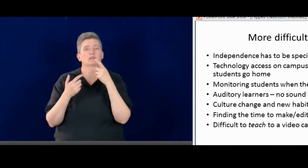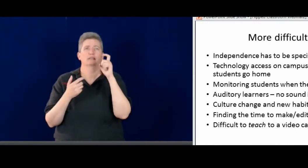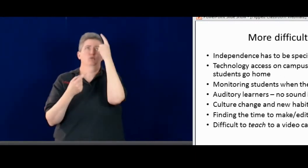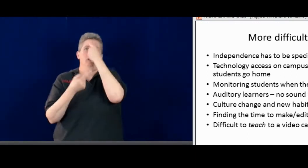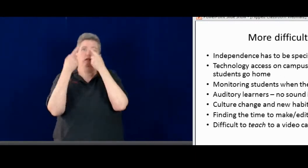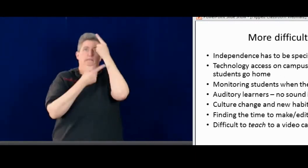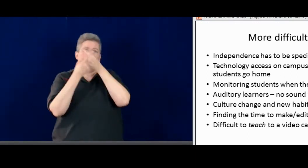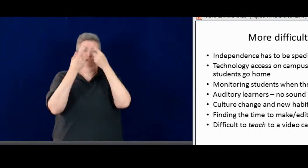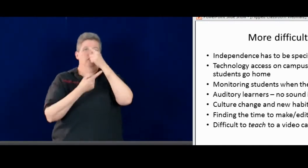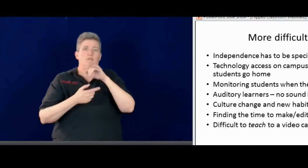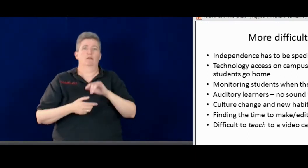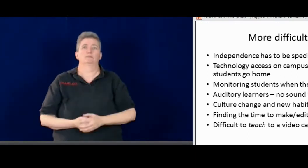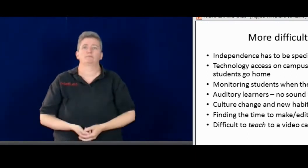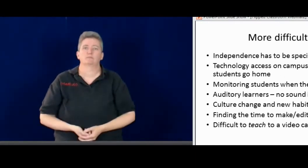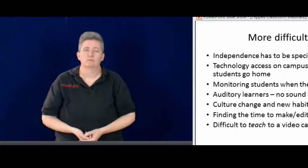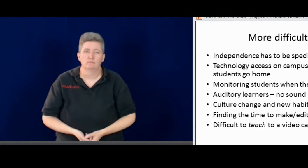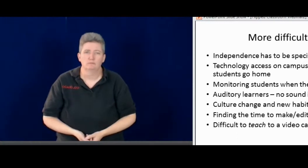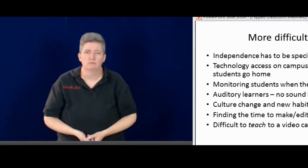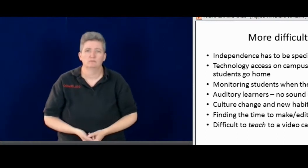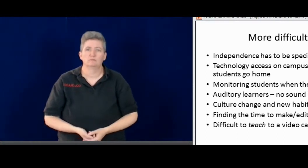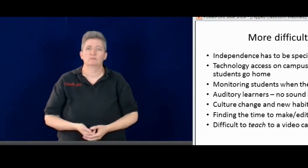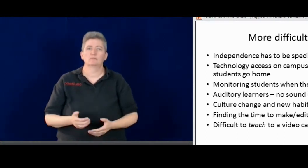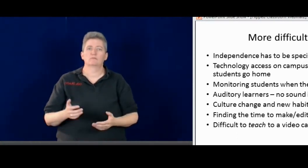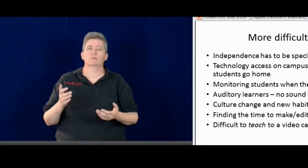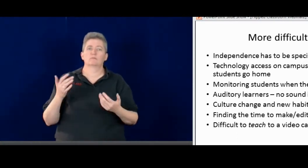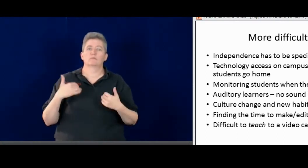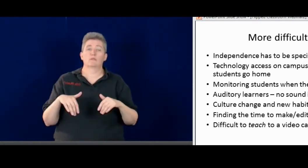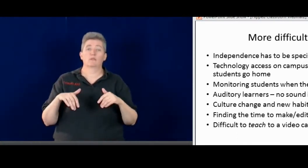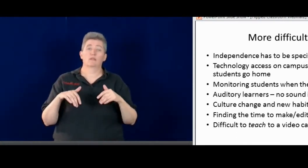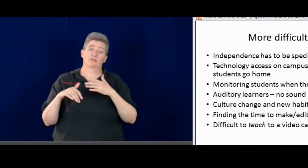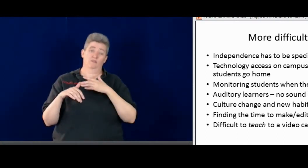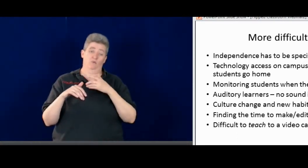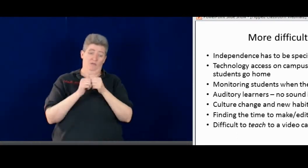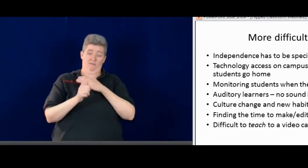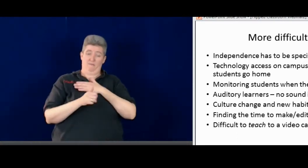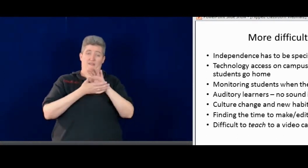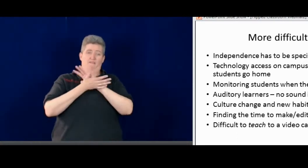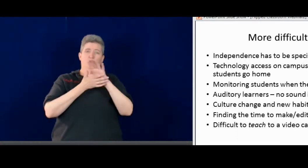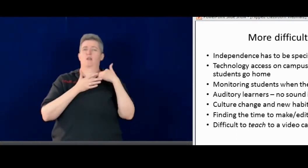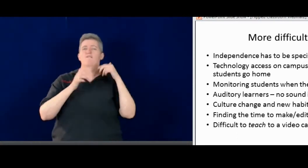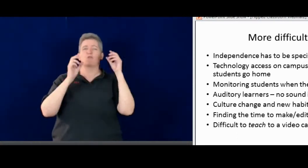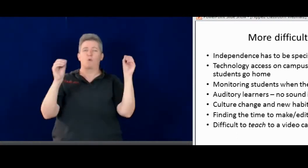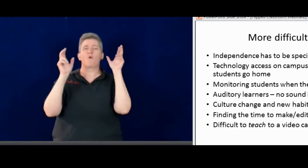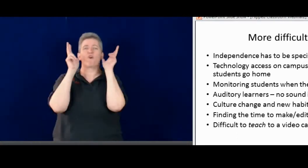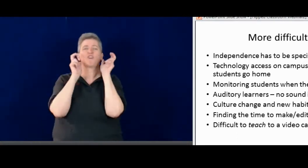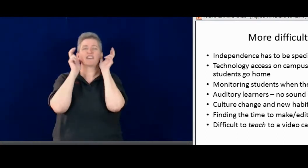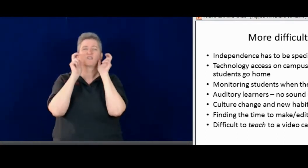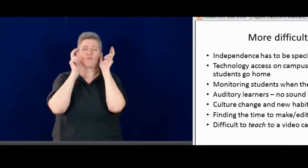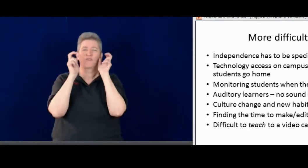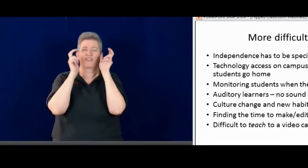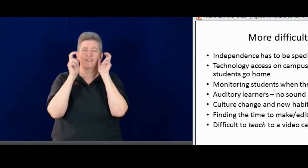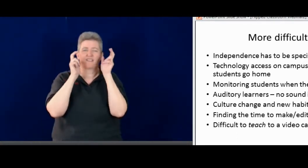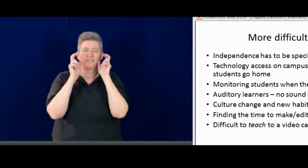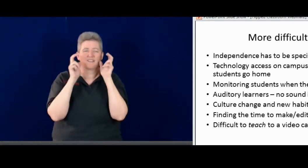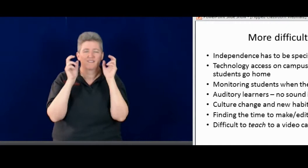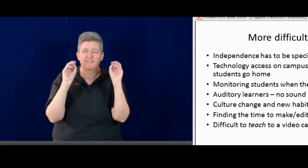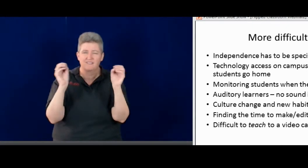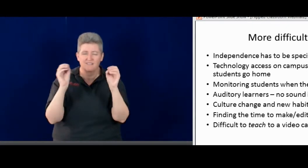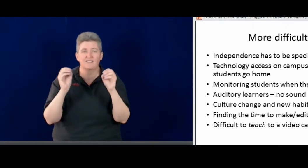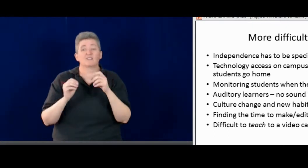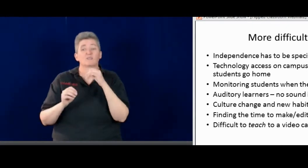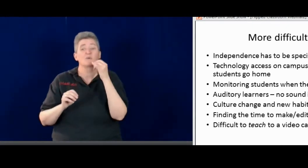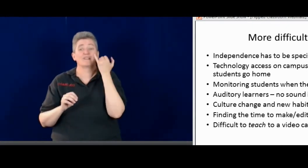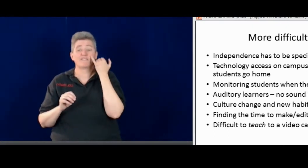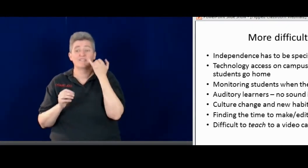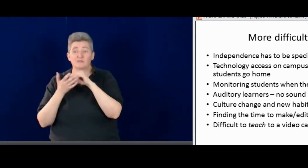overcome with the use of the CDs and the DVDs. So that's something to think about. With my videos, there is no